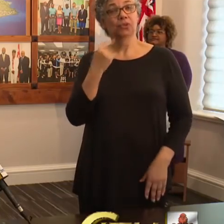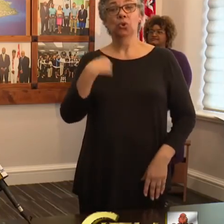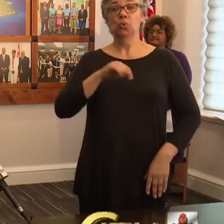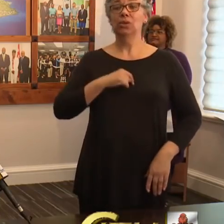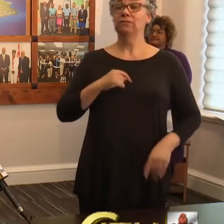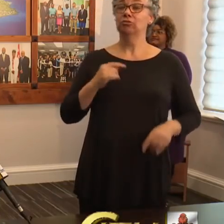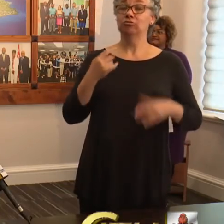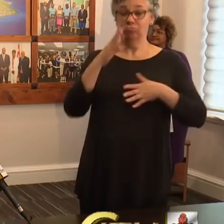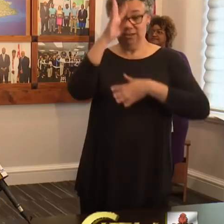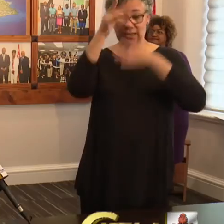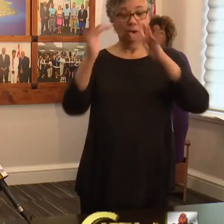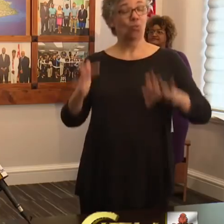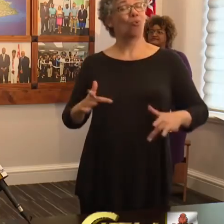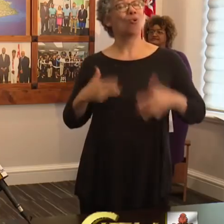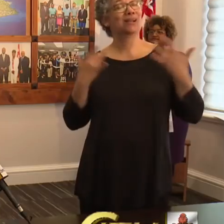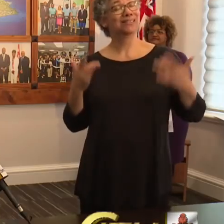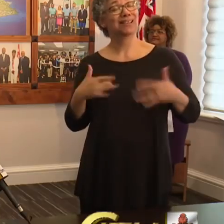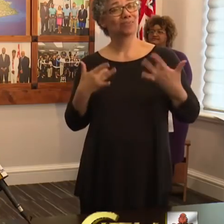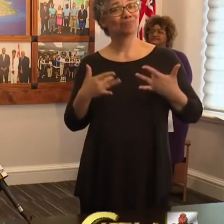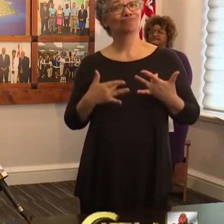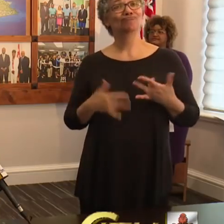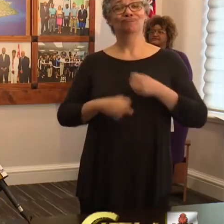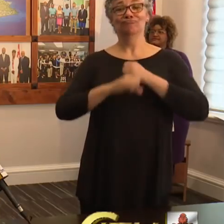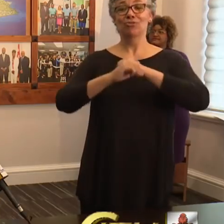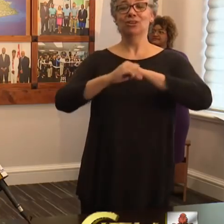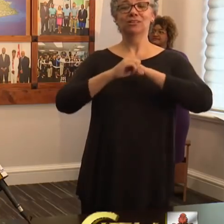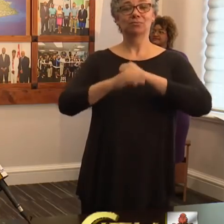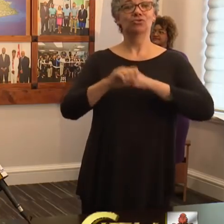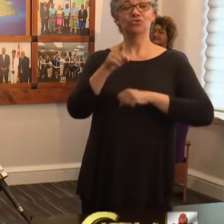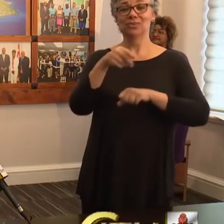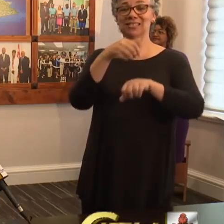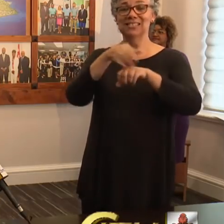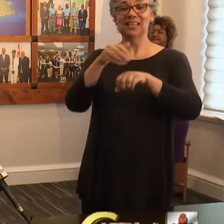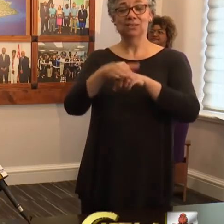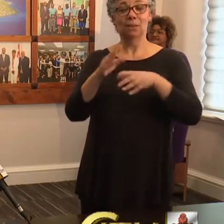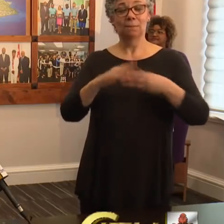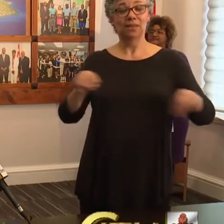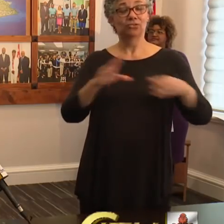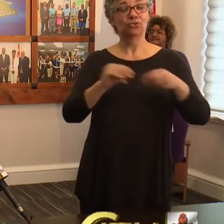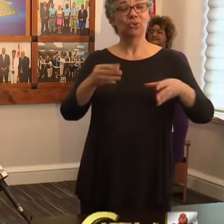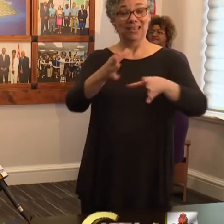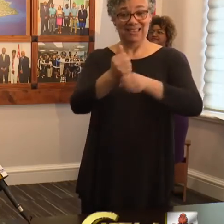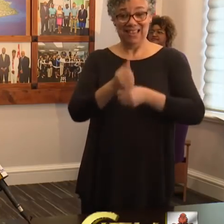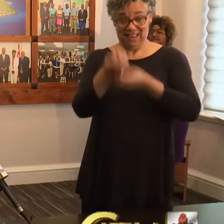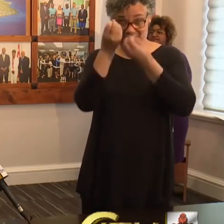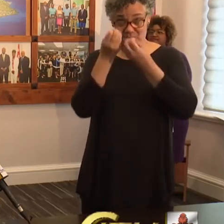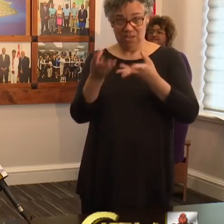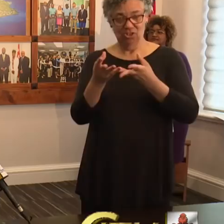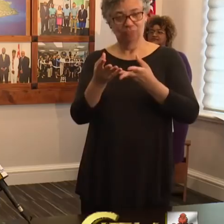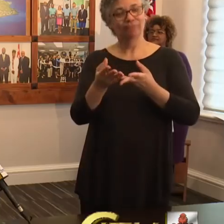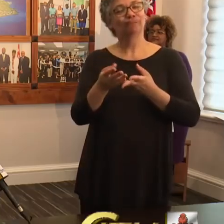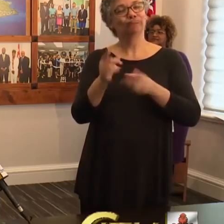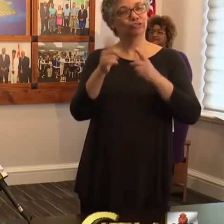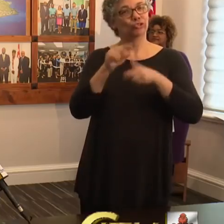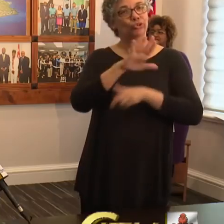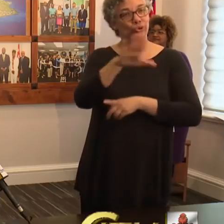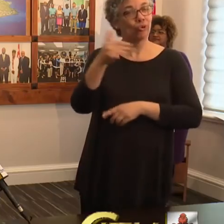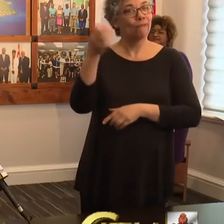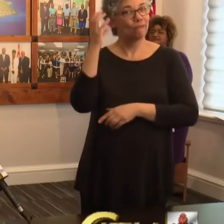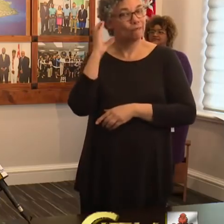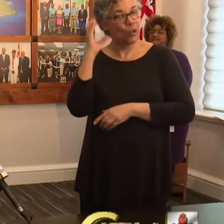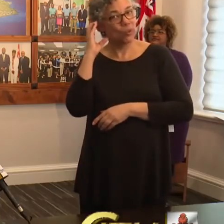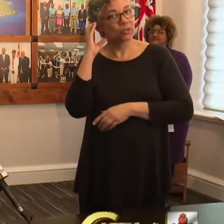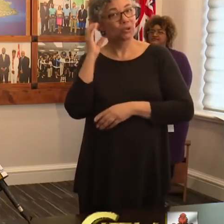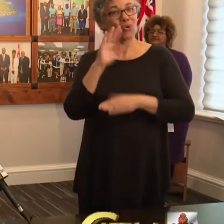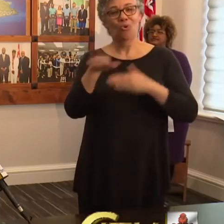broadcast system where you can send a message to subscribe for information to be delivered directly to your phone. To sign